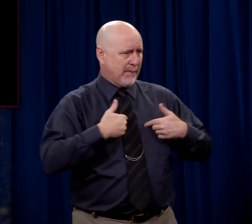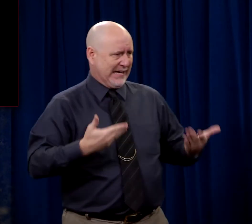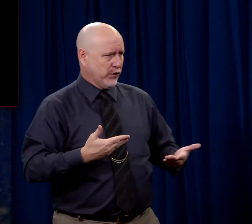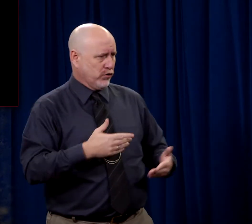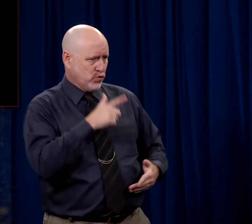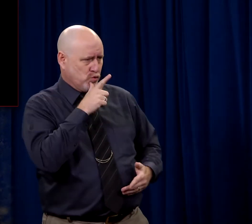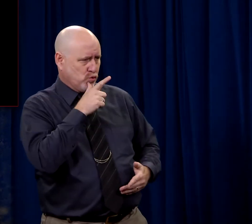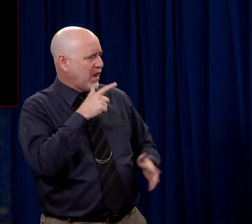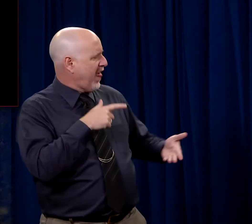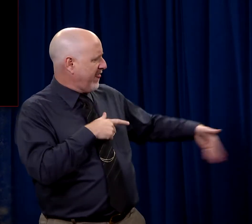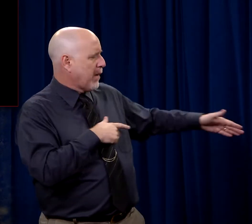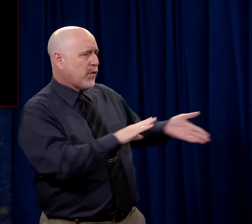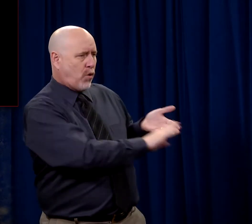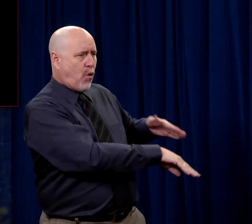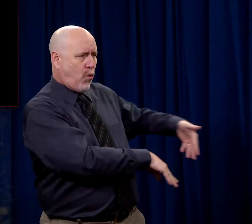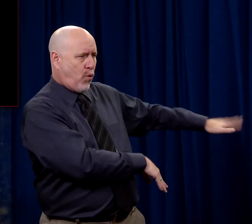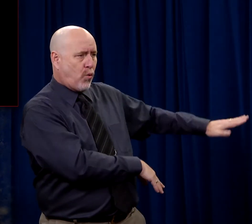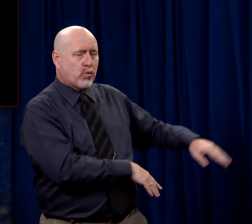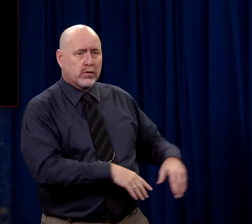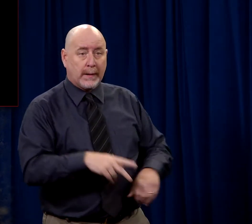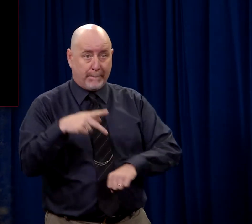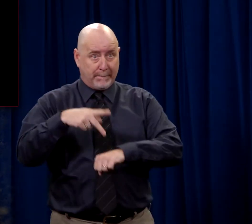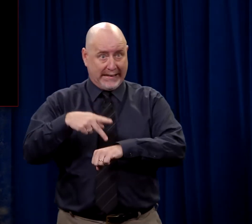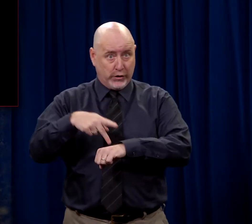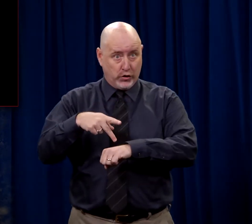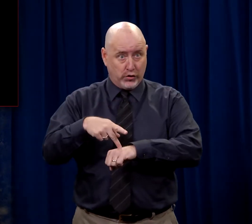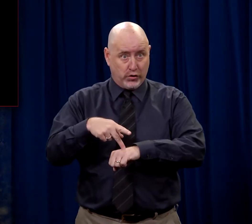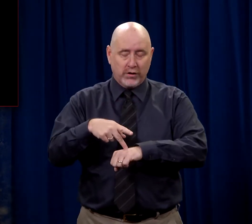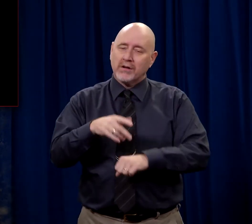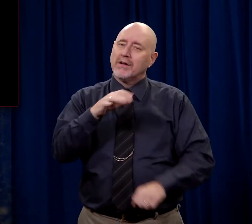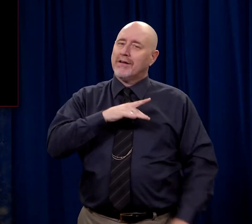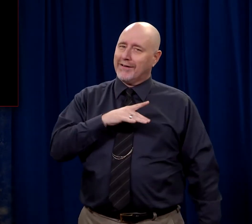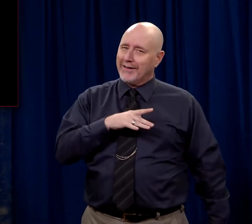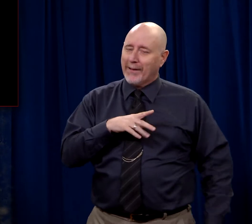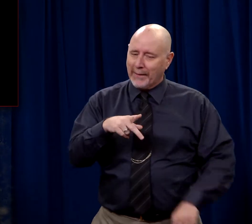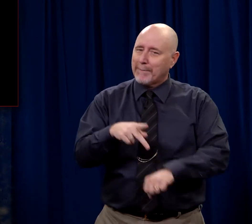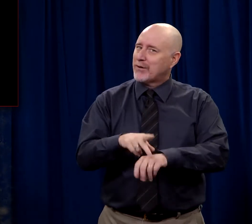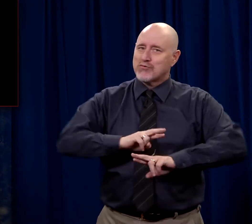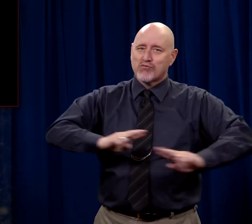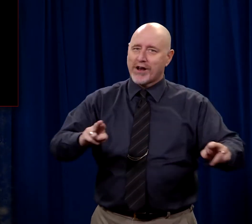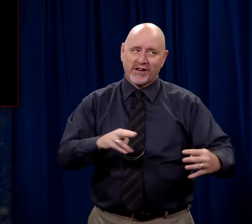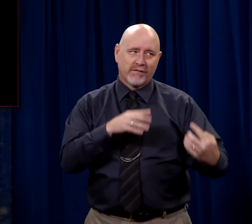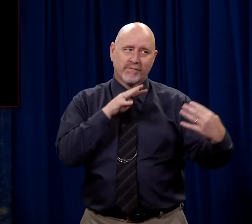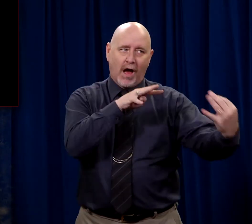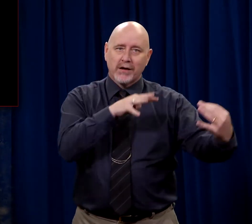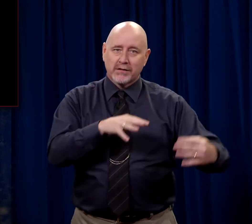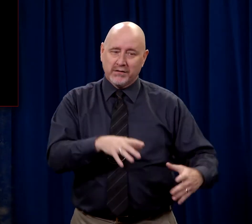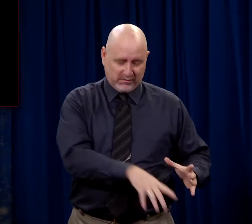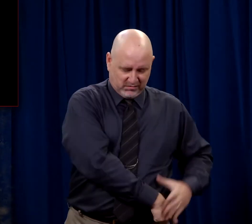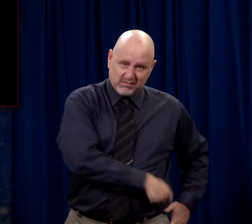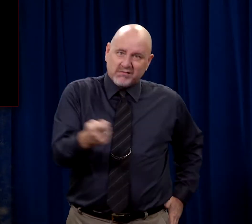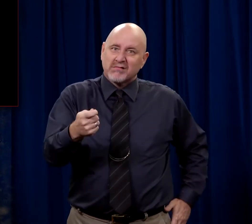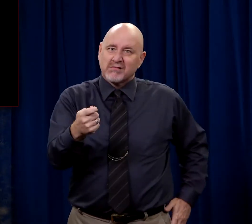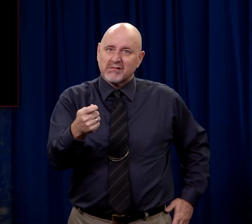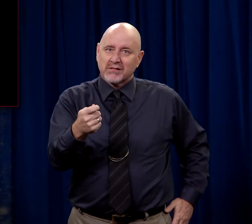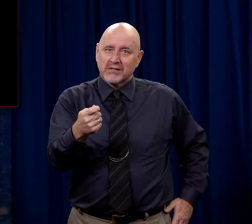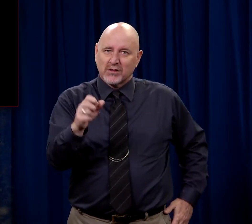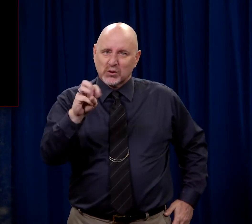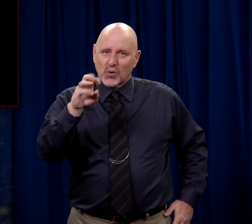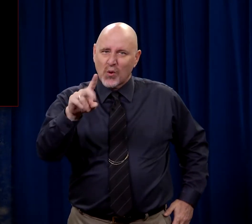Let the rest of these people go. And Peter, Peter, Peter was ready for a fight. And he pulled out his